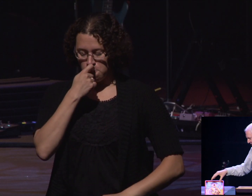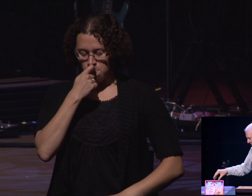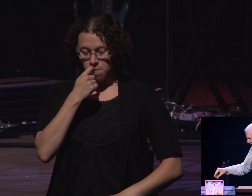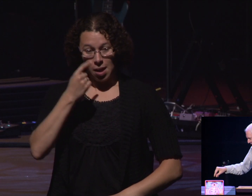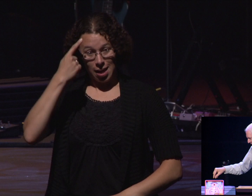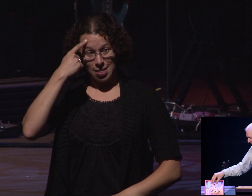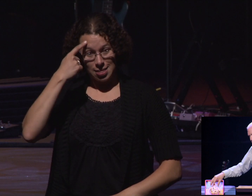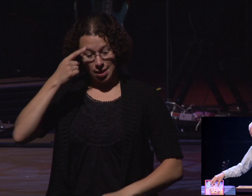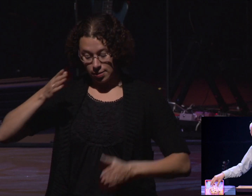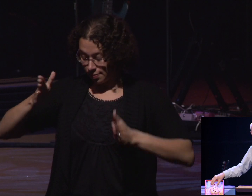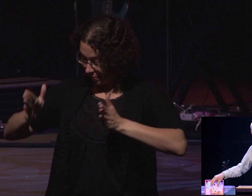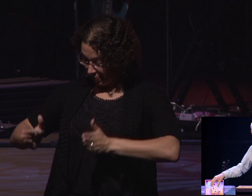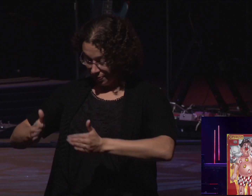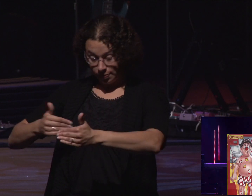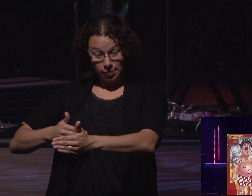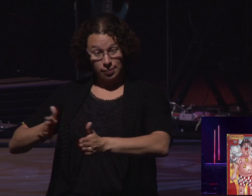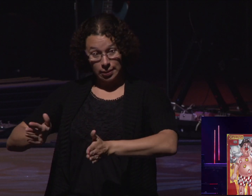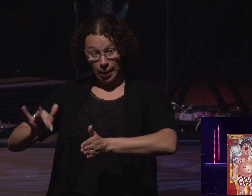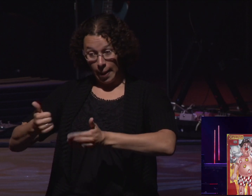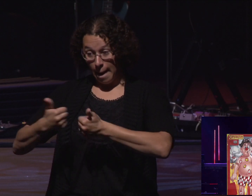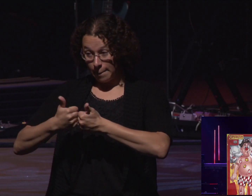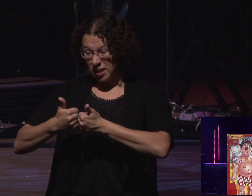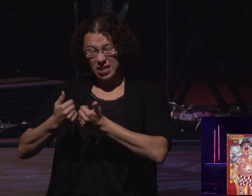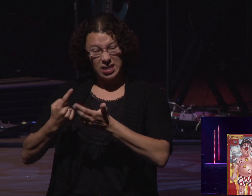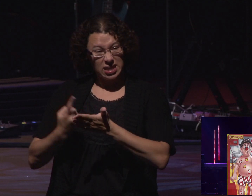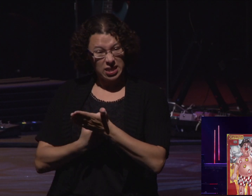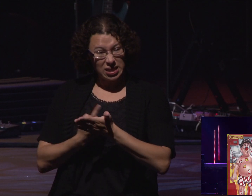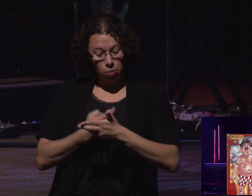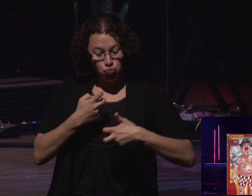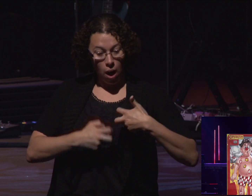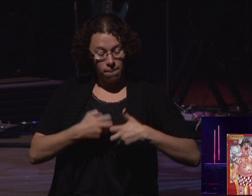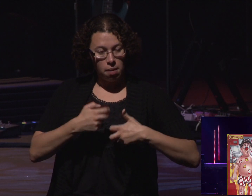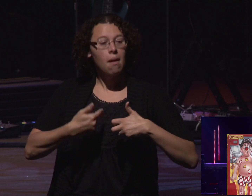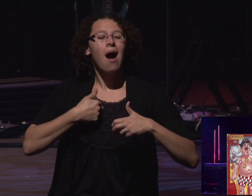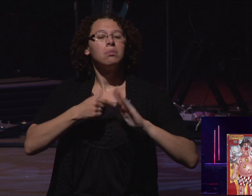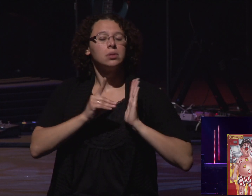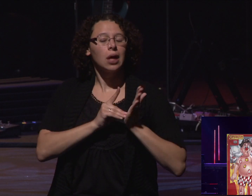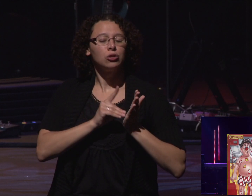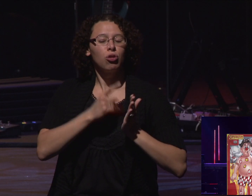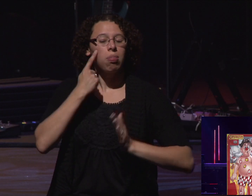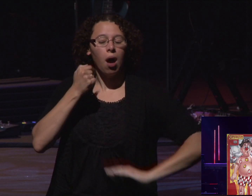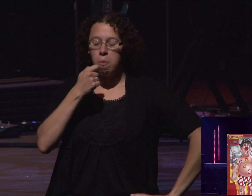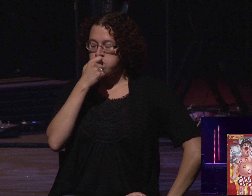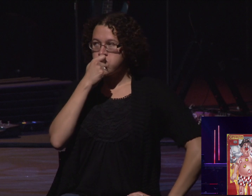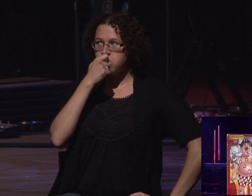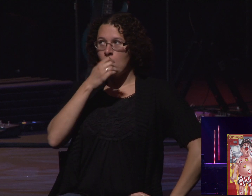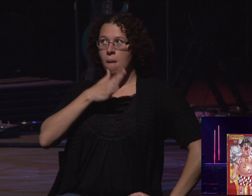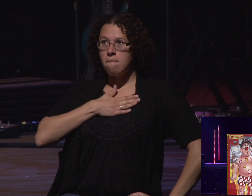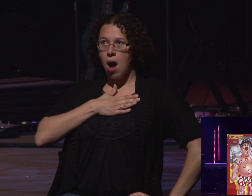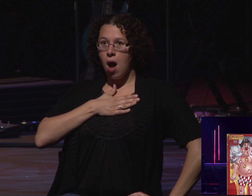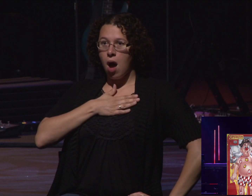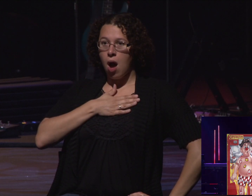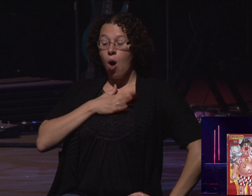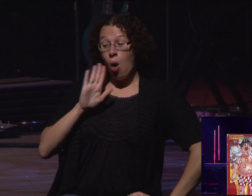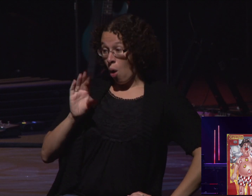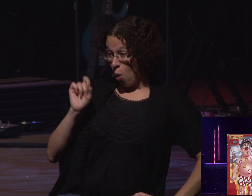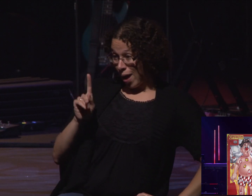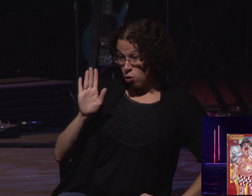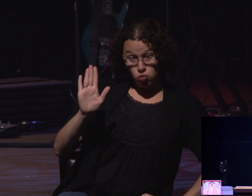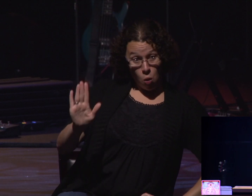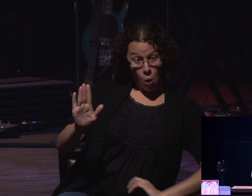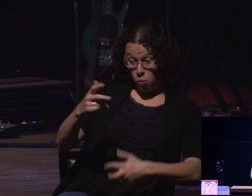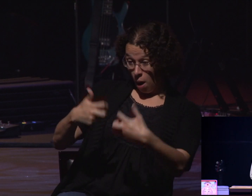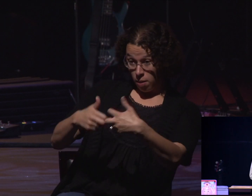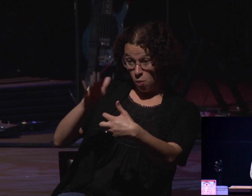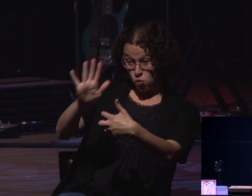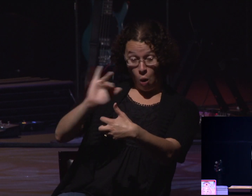Sam here. If I had these problems in my life, sometimes I become the doctor and I think, I'm just going to pick out all of your problems and your flaws.